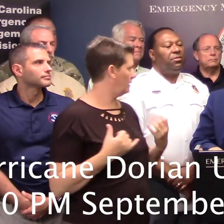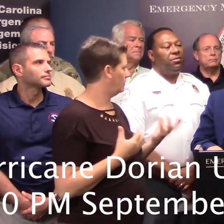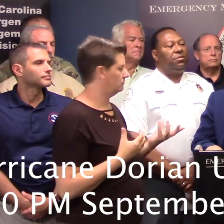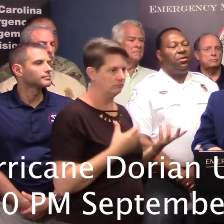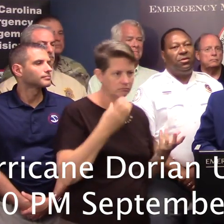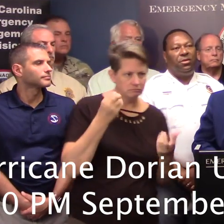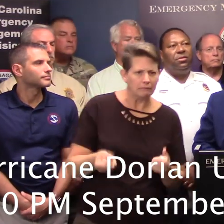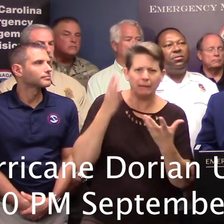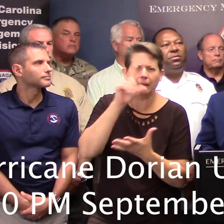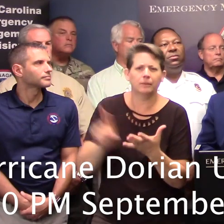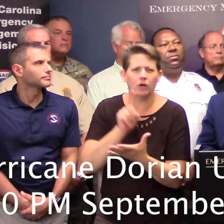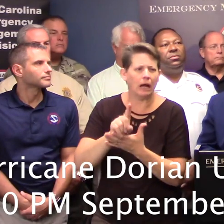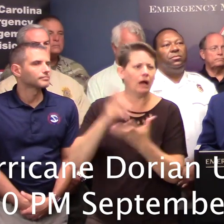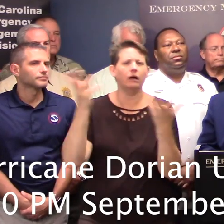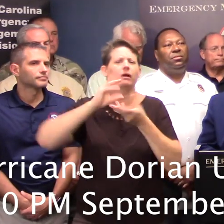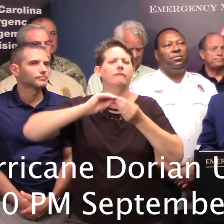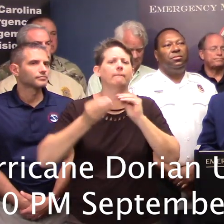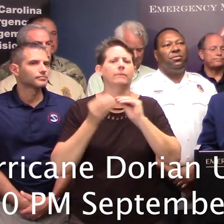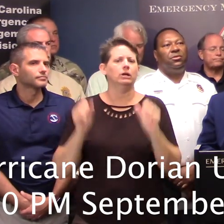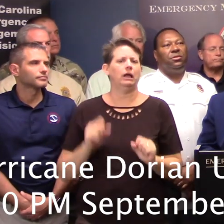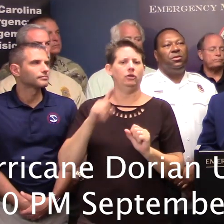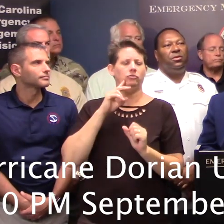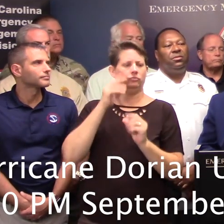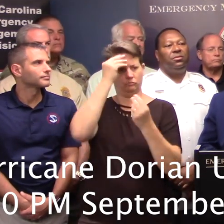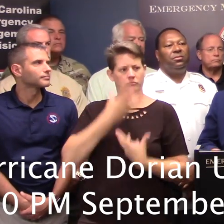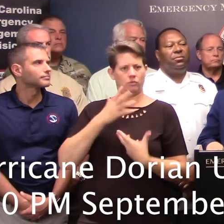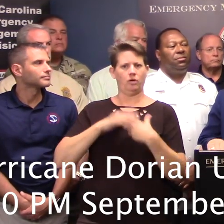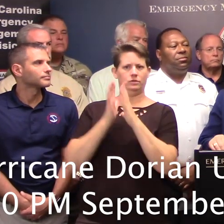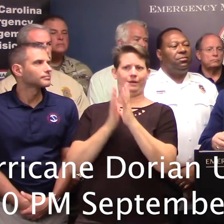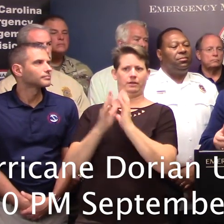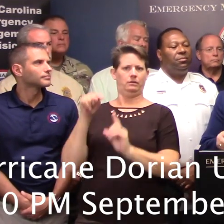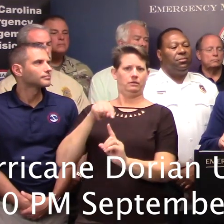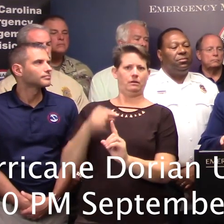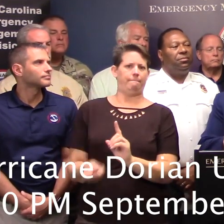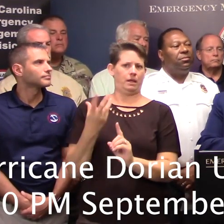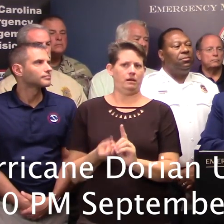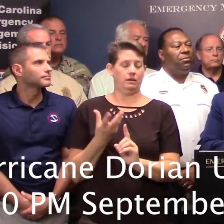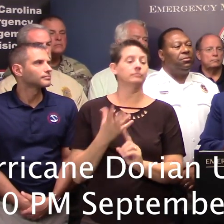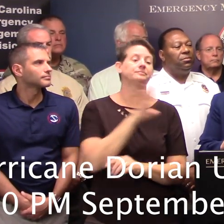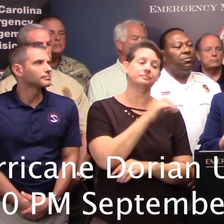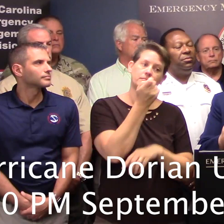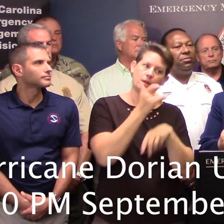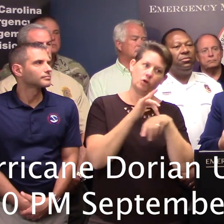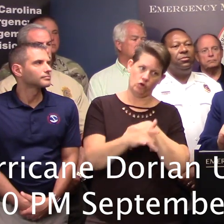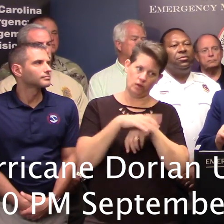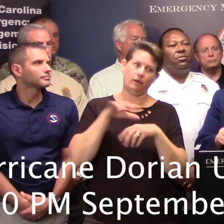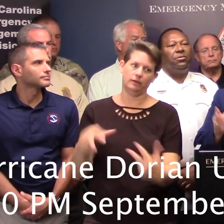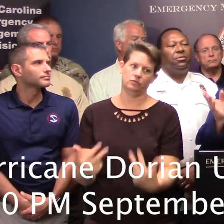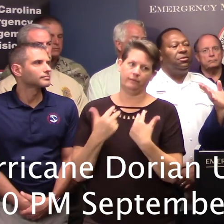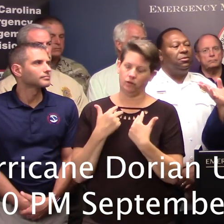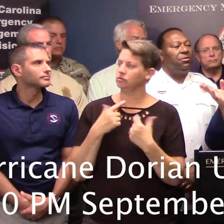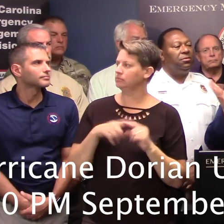Or how many per hour? What sort of number can you put on the traffic flow? Well, we're still a little early in the reversal,